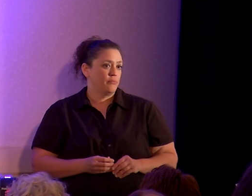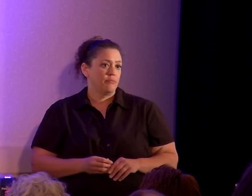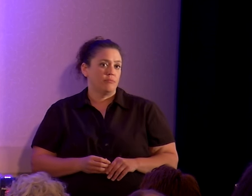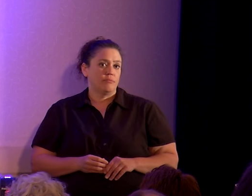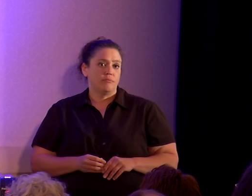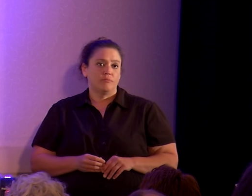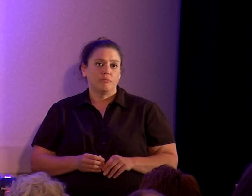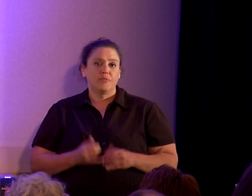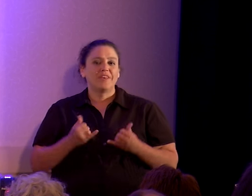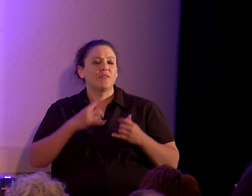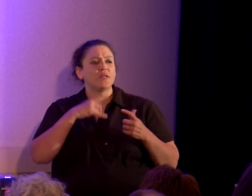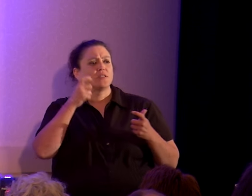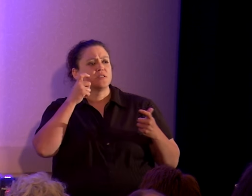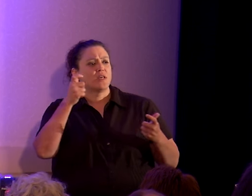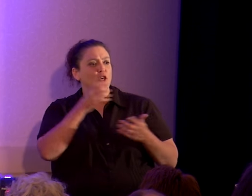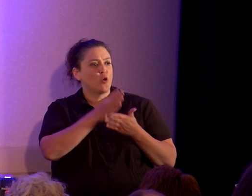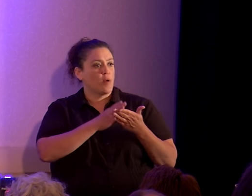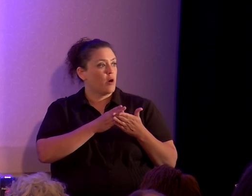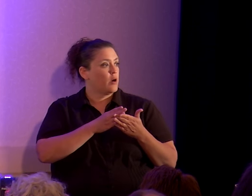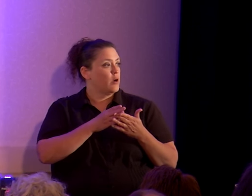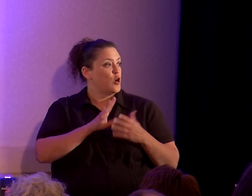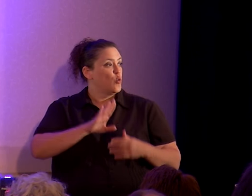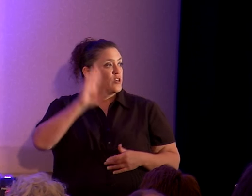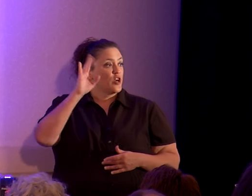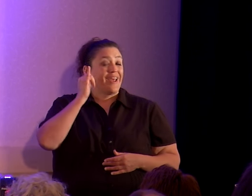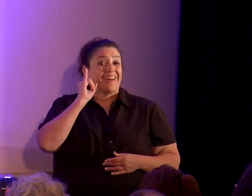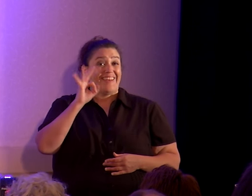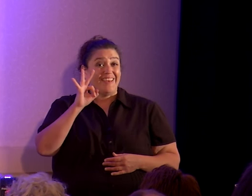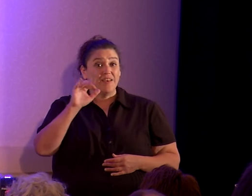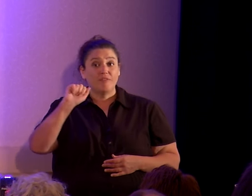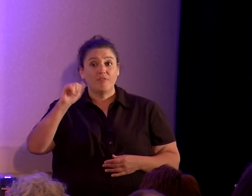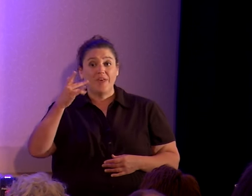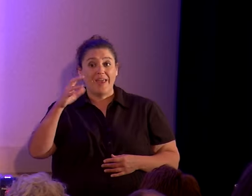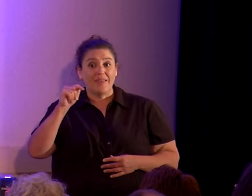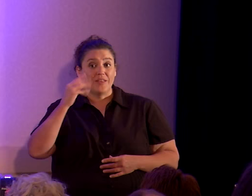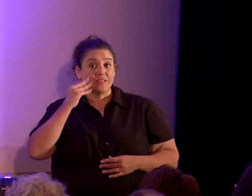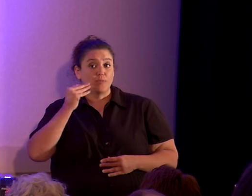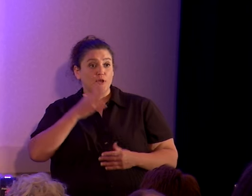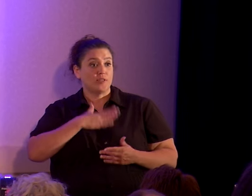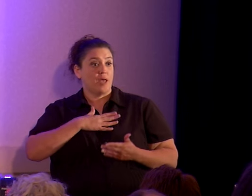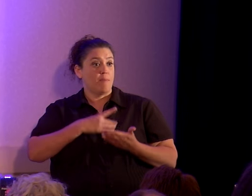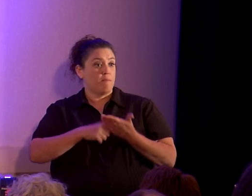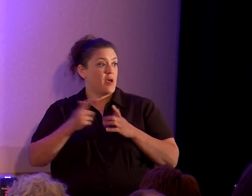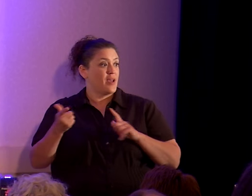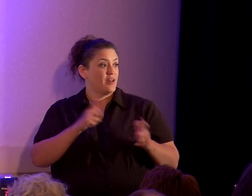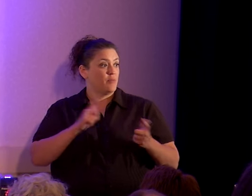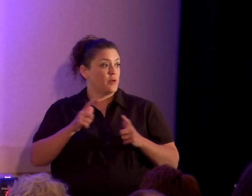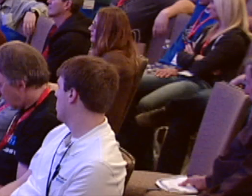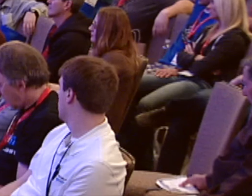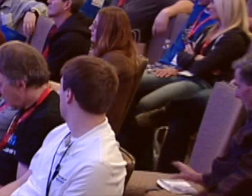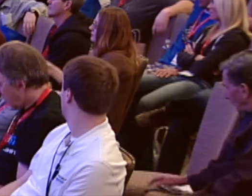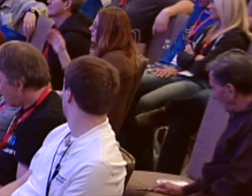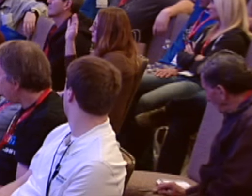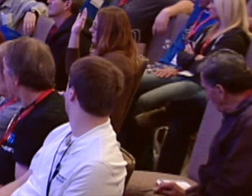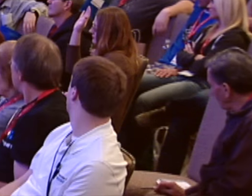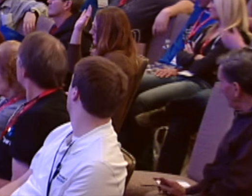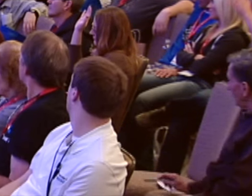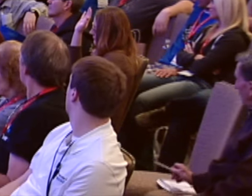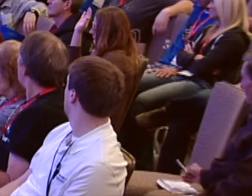This is the ego part. Raise your hand if the atheist experience in the debates that I've done contributed to you being an atheist and being here.